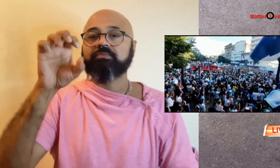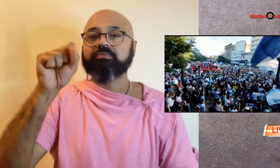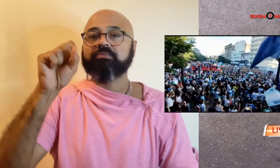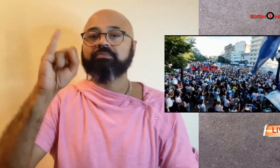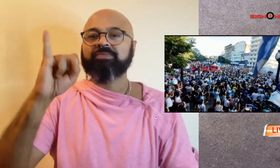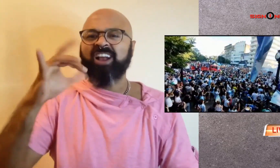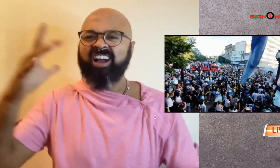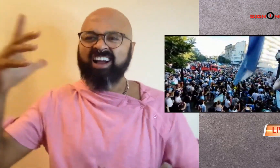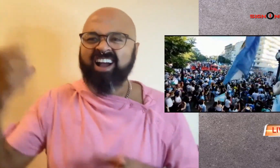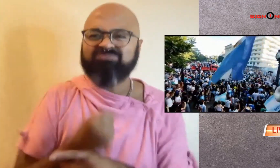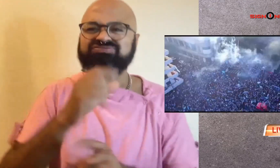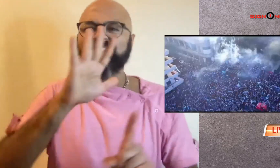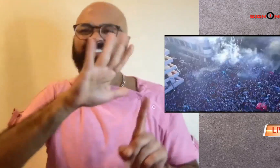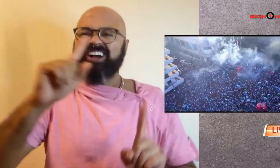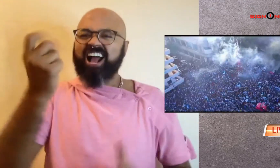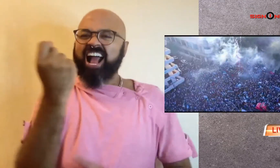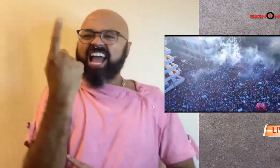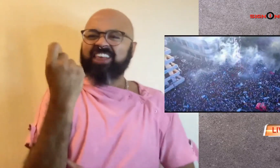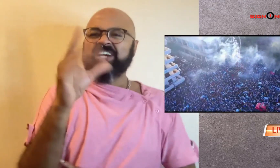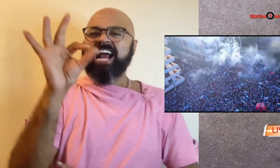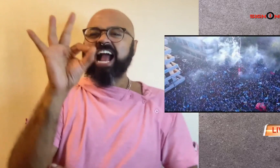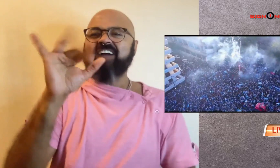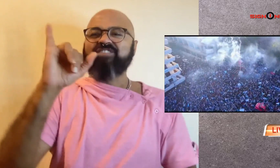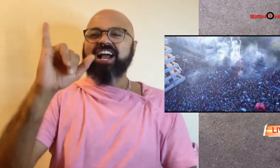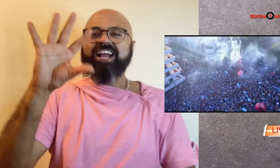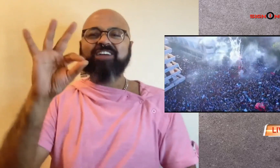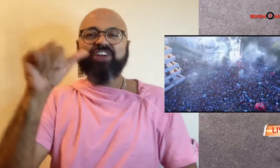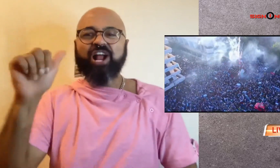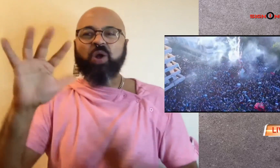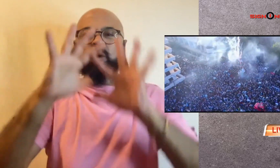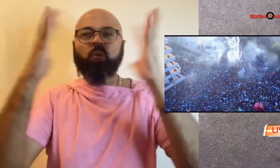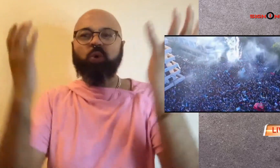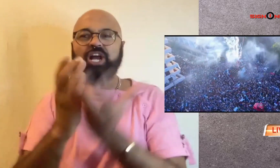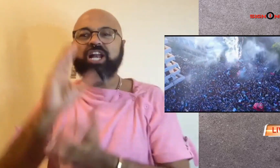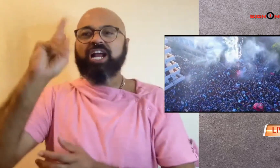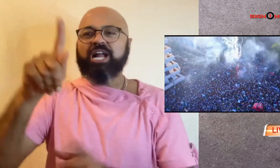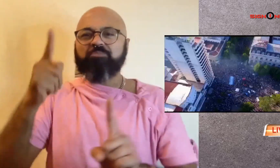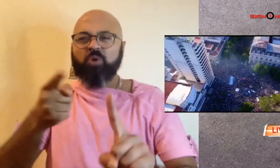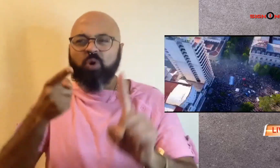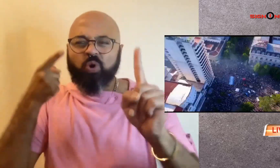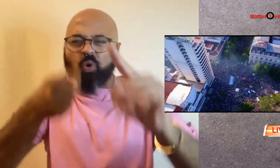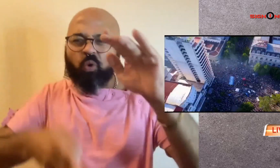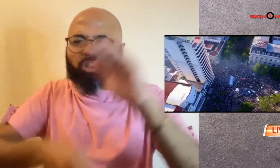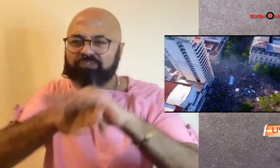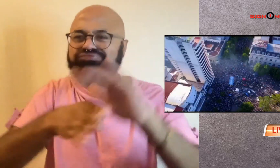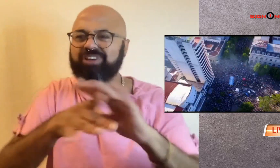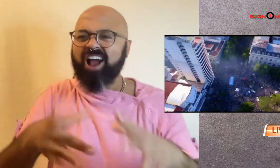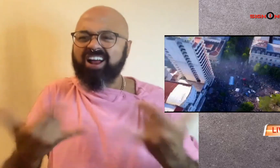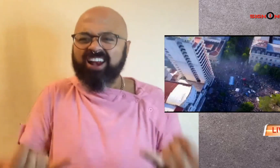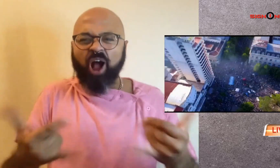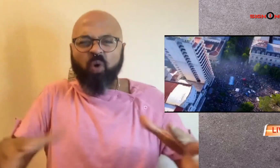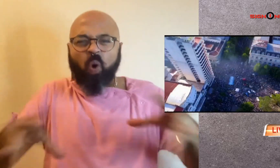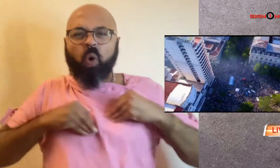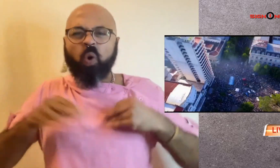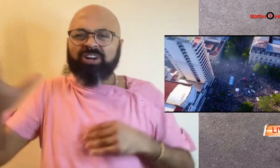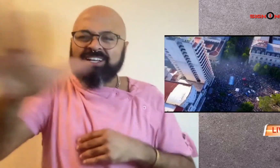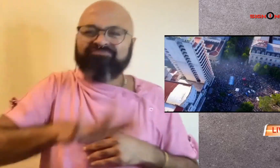His Lionel Messi scored his 11th FIFA World Cup goal and now owns the country's record